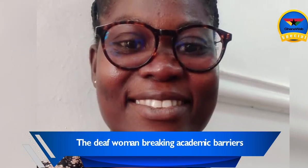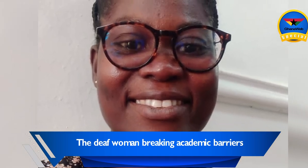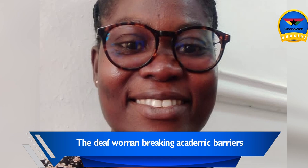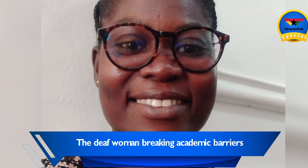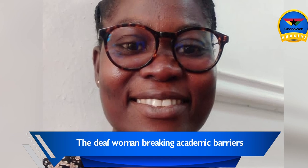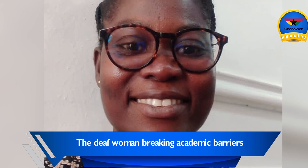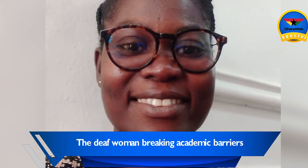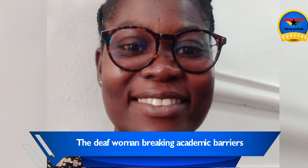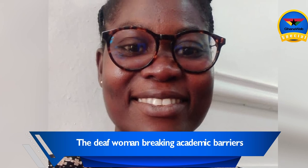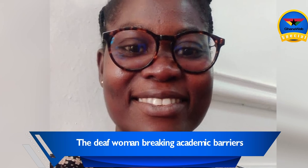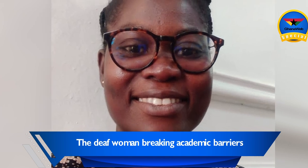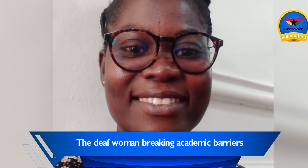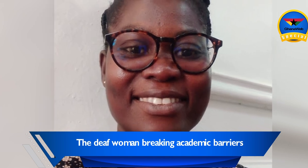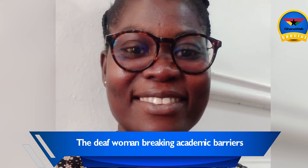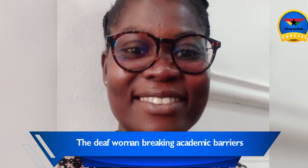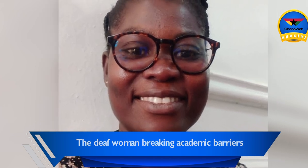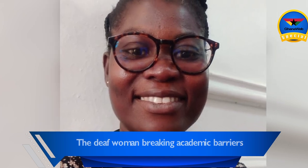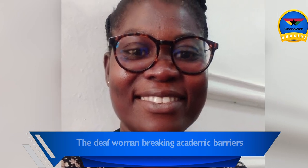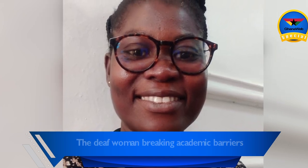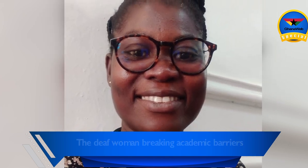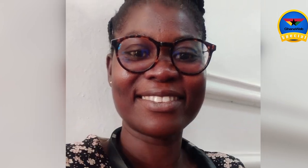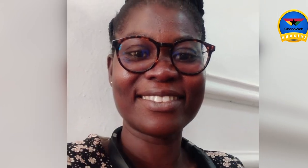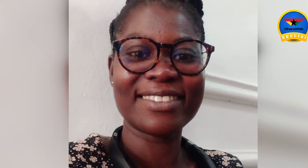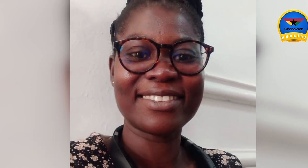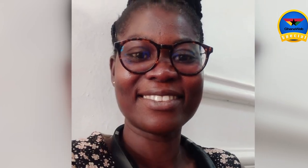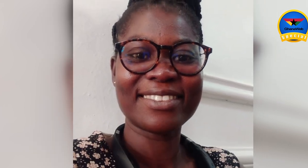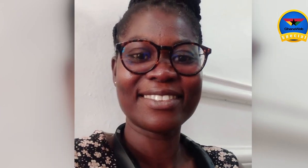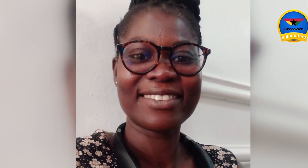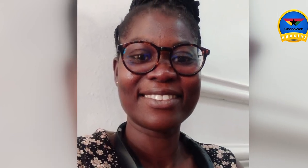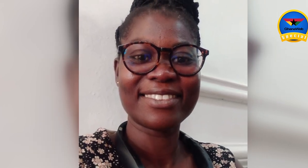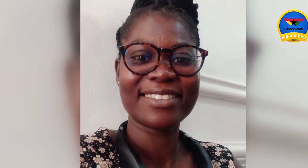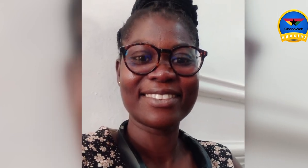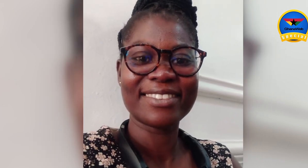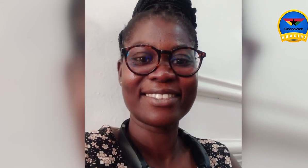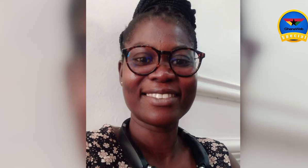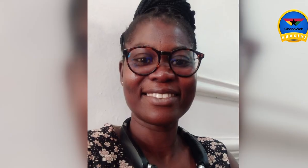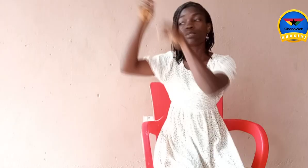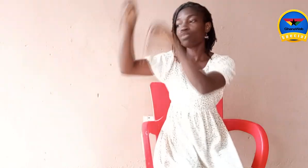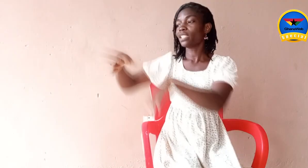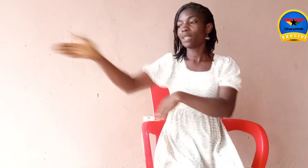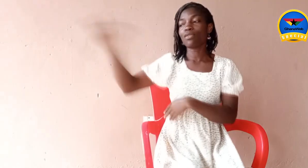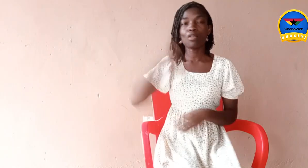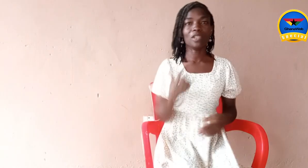She was such a sweet, good person. I think God just put him there for me.